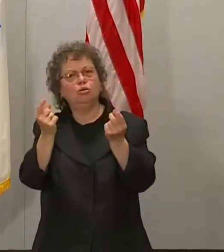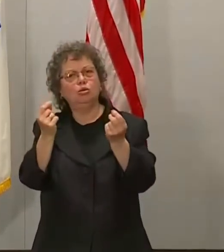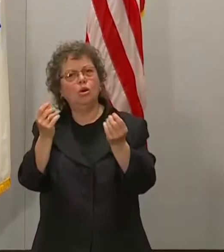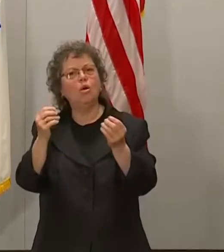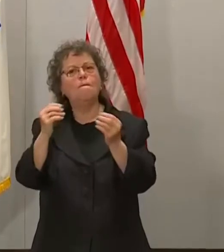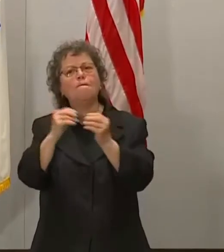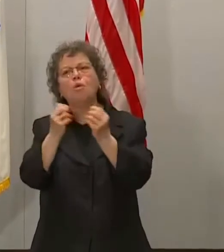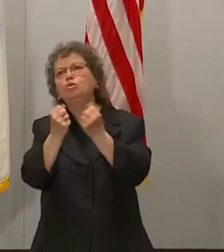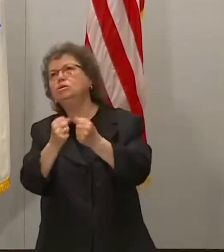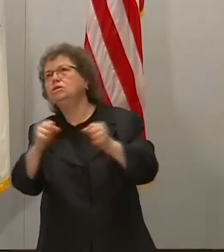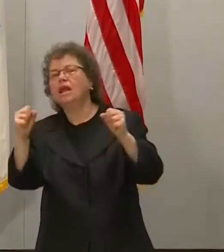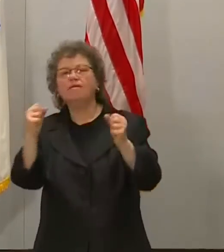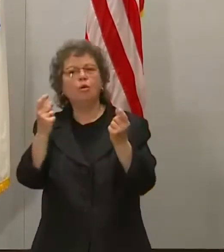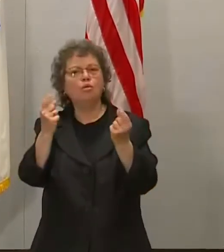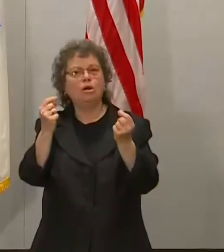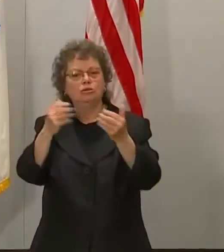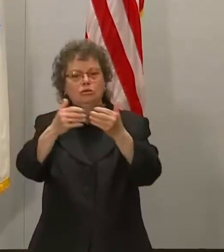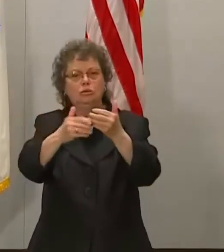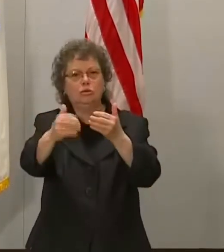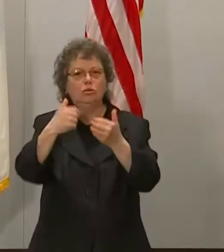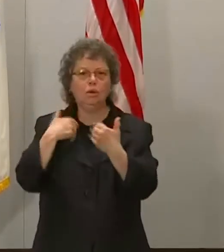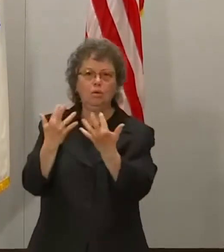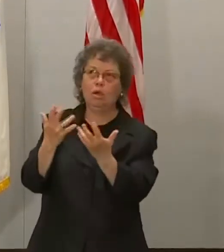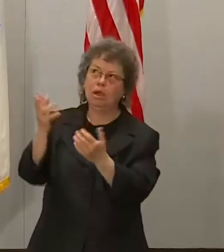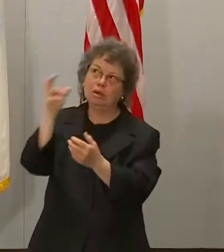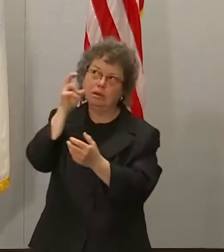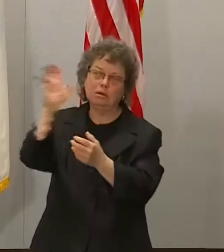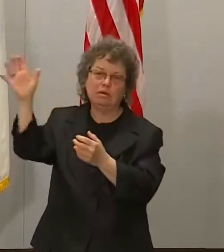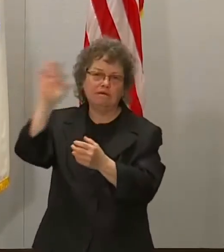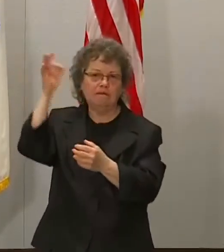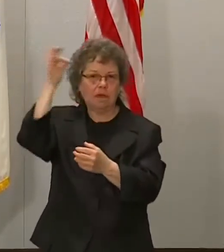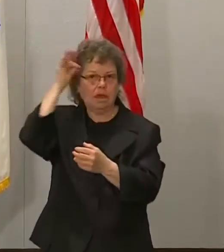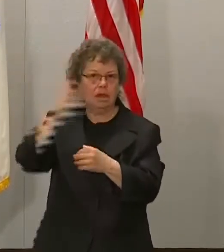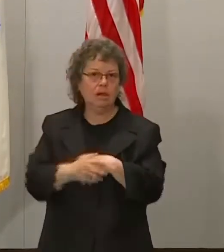safest thing to do is going forward. And we'll abide by that decision.